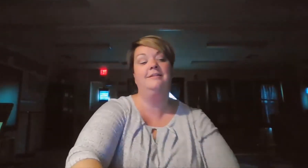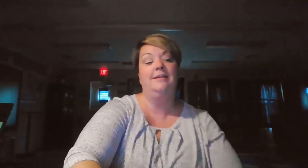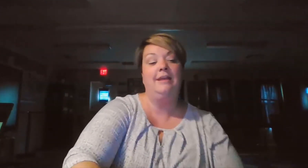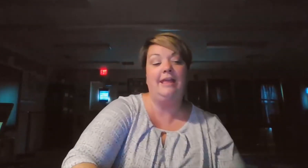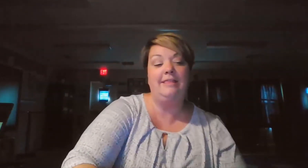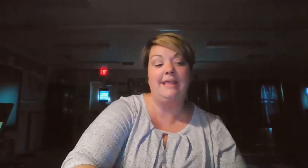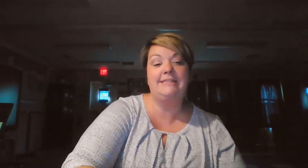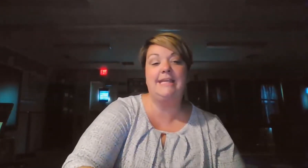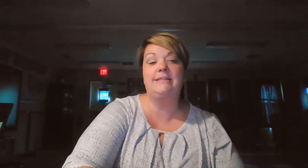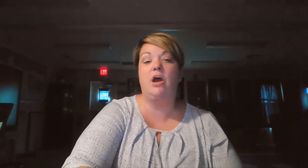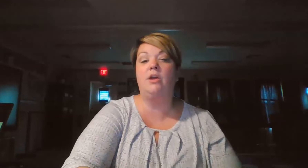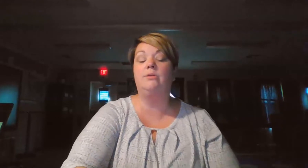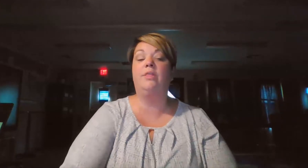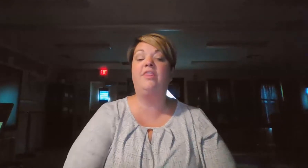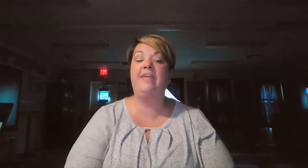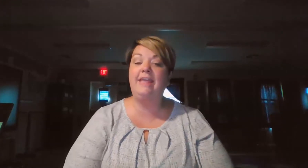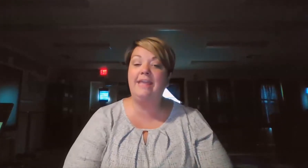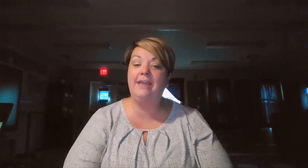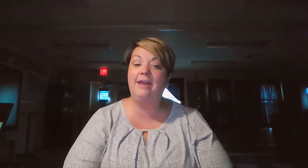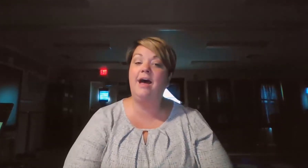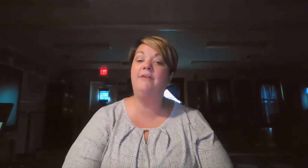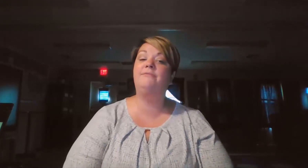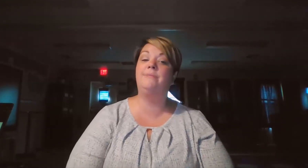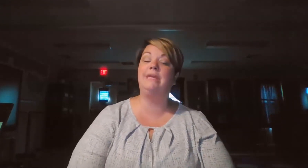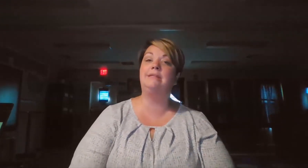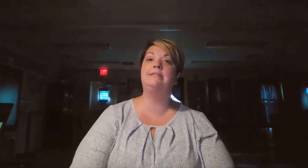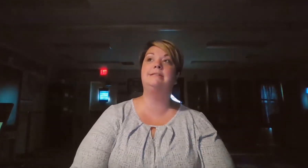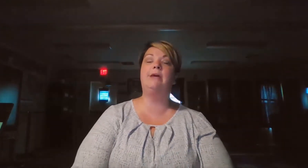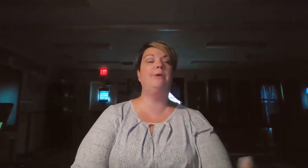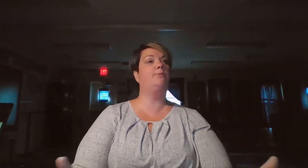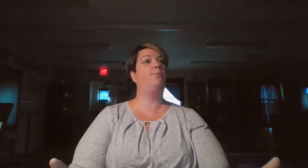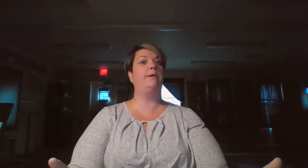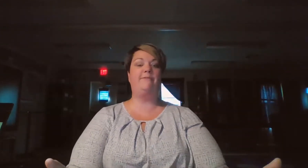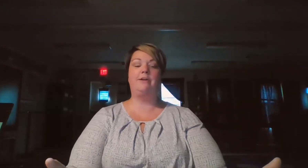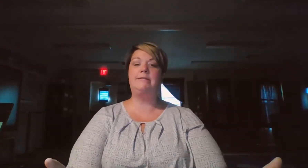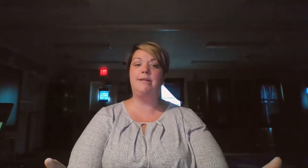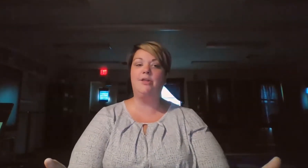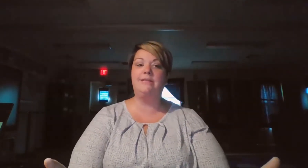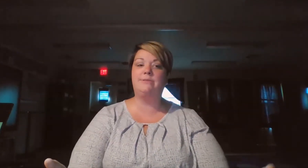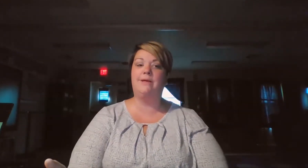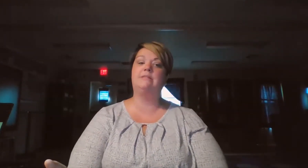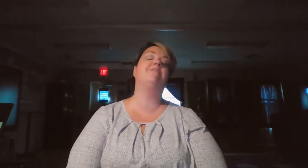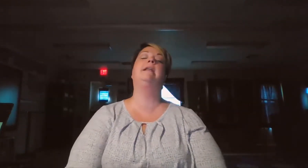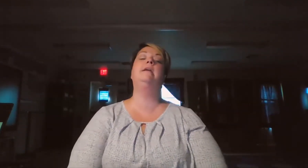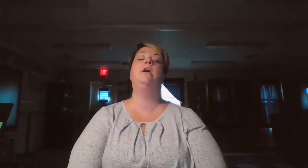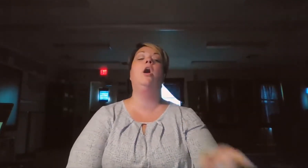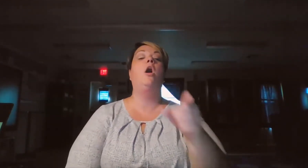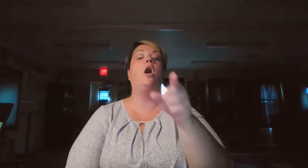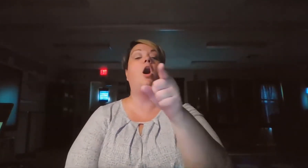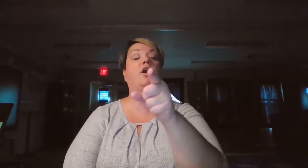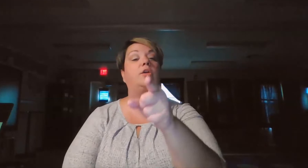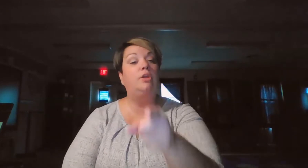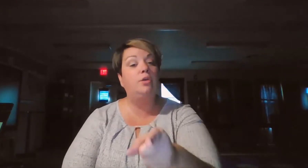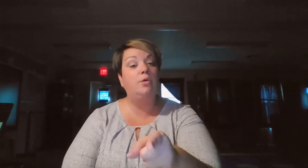And then it says, are you thinking of me today. We've already done all these ones. Ready. Are you